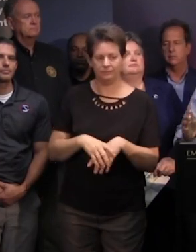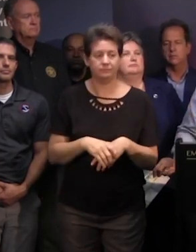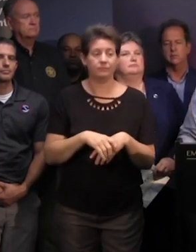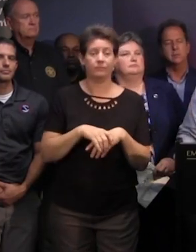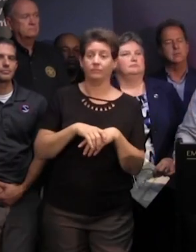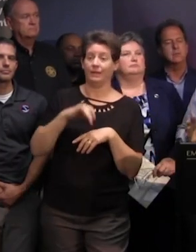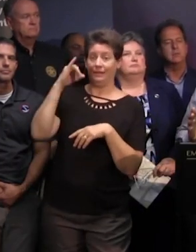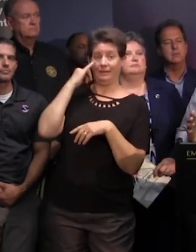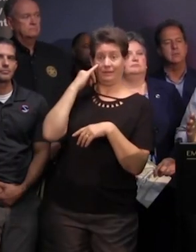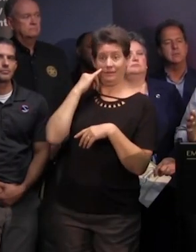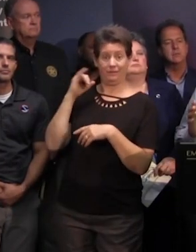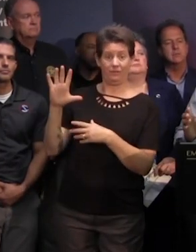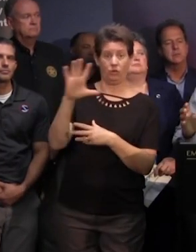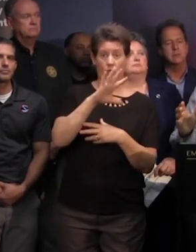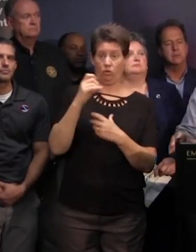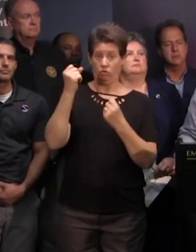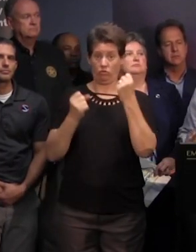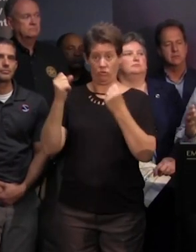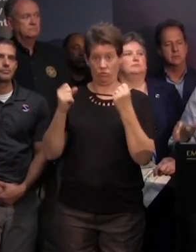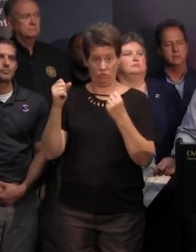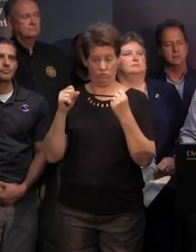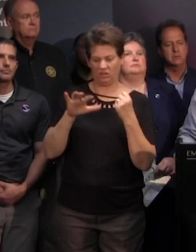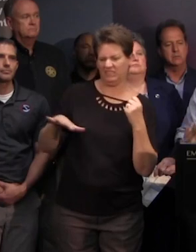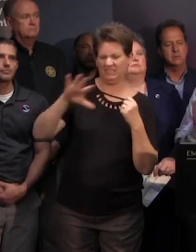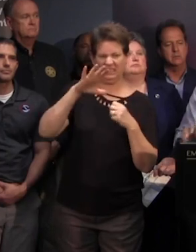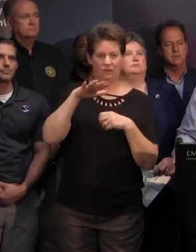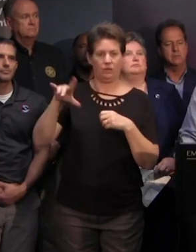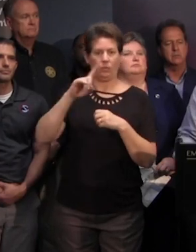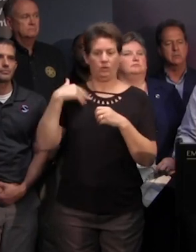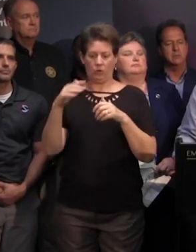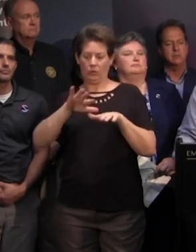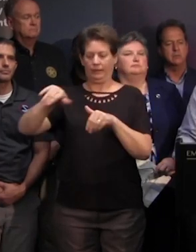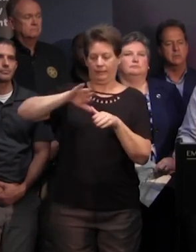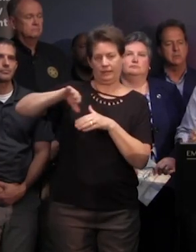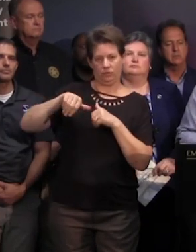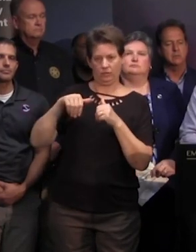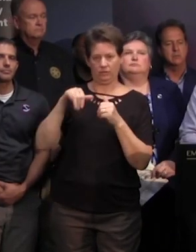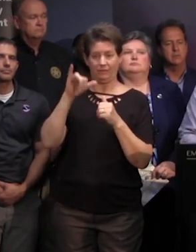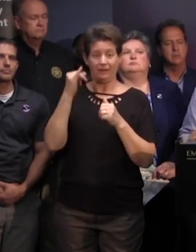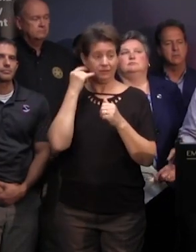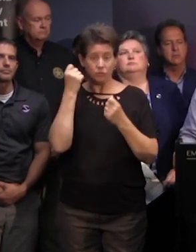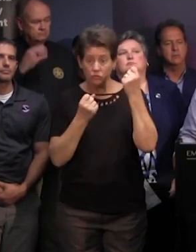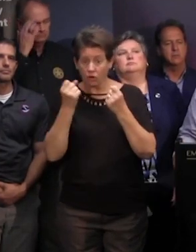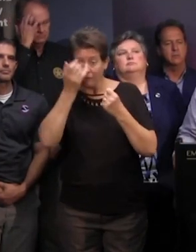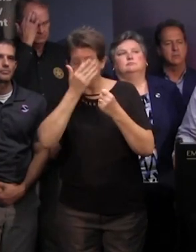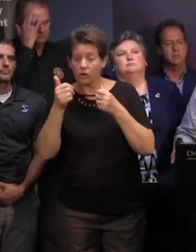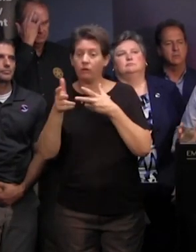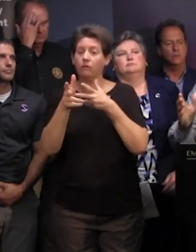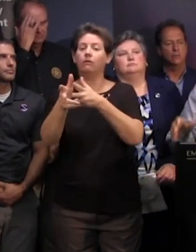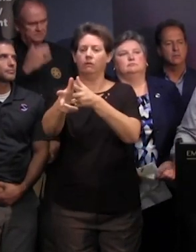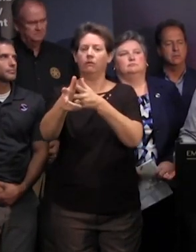your vehicle is in front of the trooper's vehicle on i-26 corridor eastbound if your vehicle is in front of that trooper's vehicle